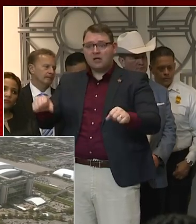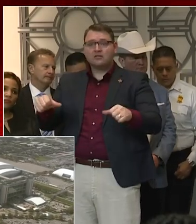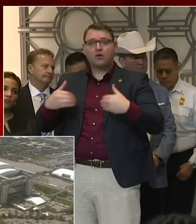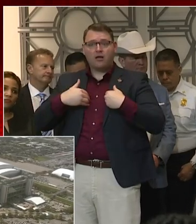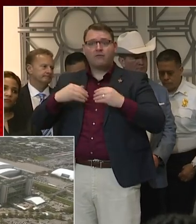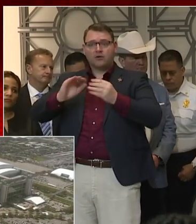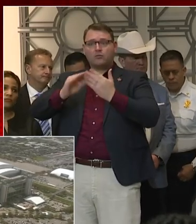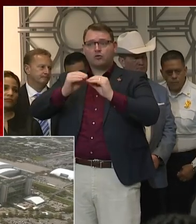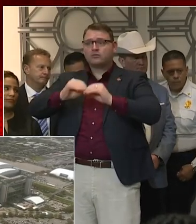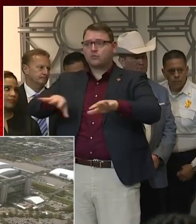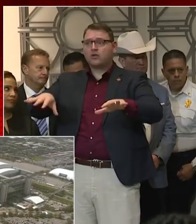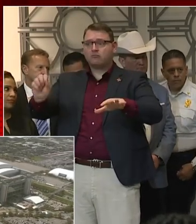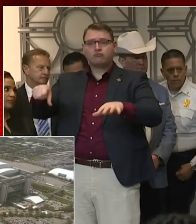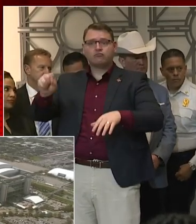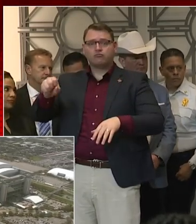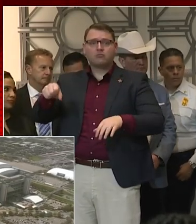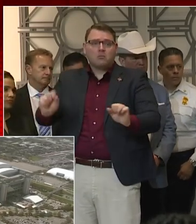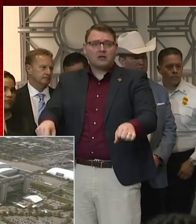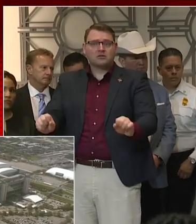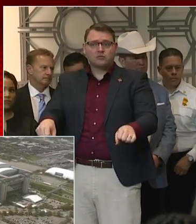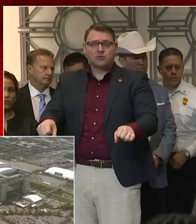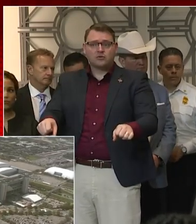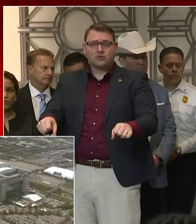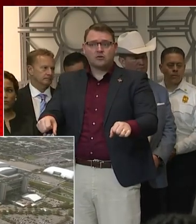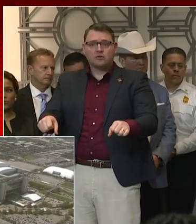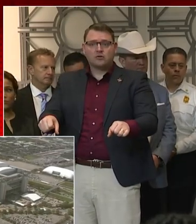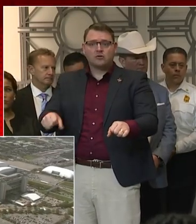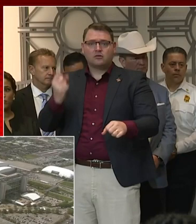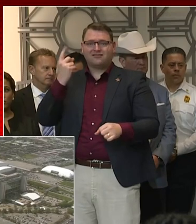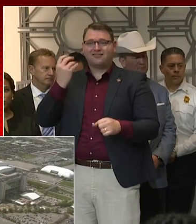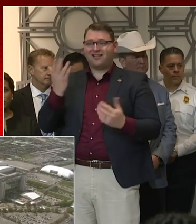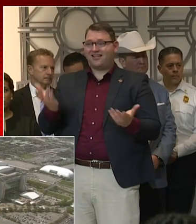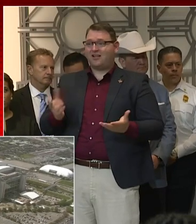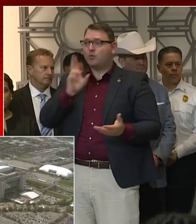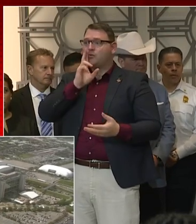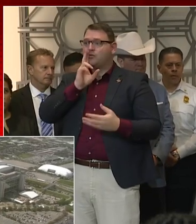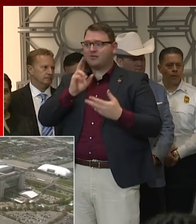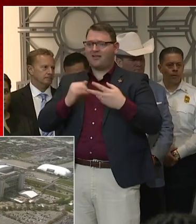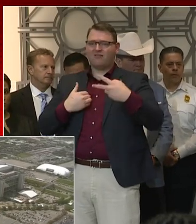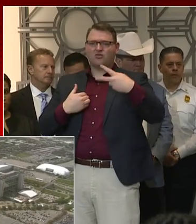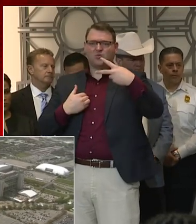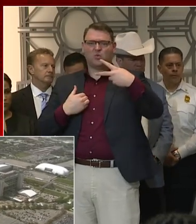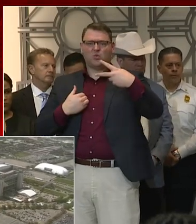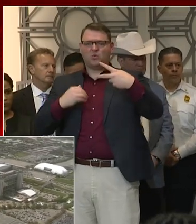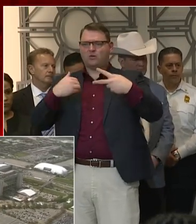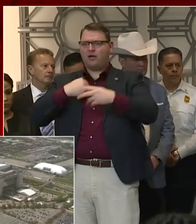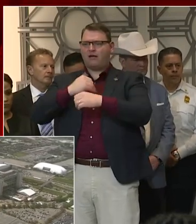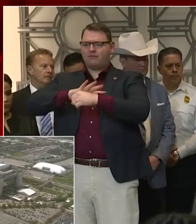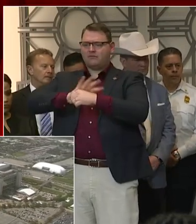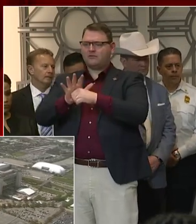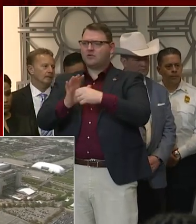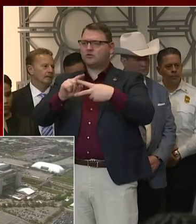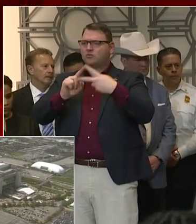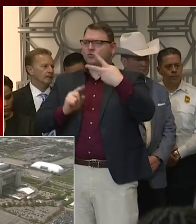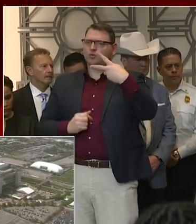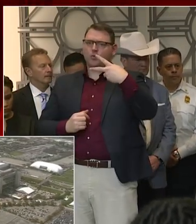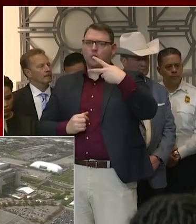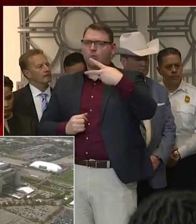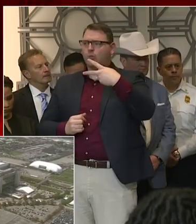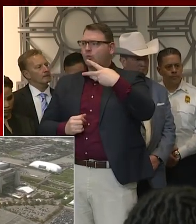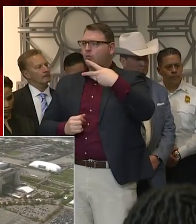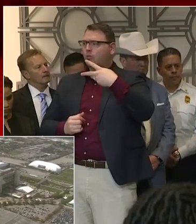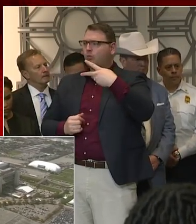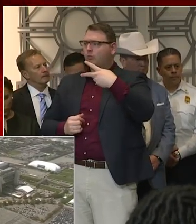And we're taking steps, regardless of whether community spread was detected in Houston or Harris County